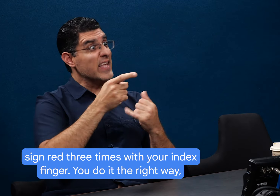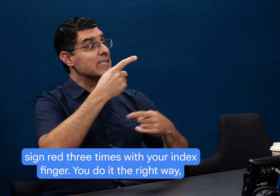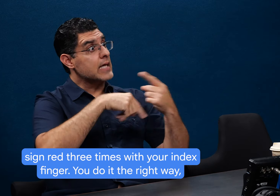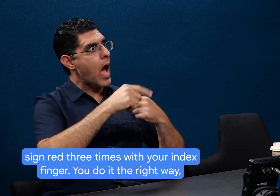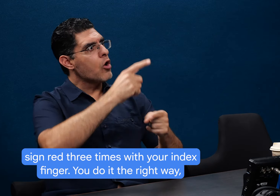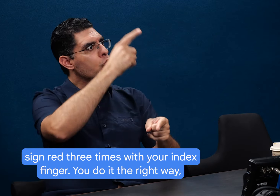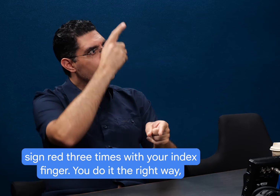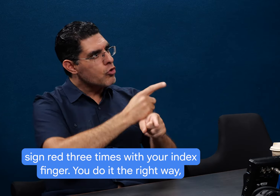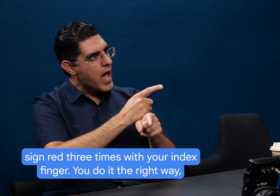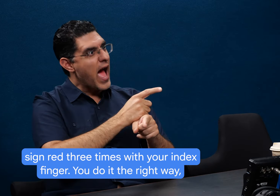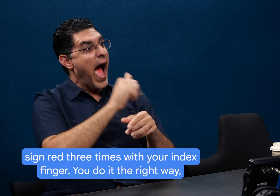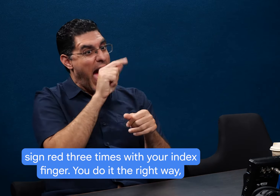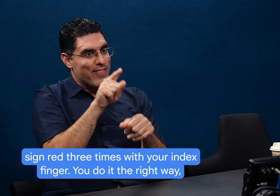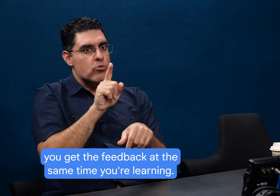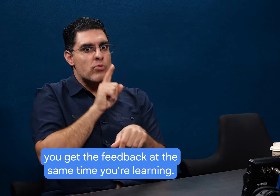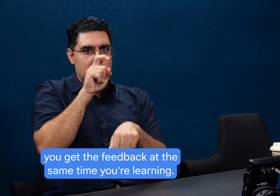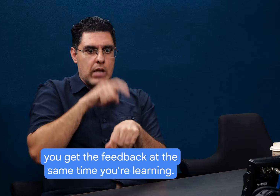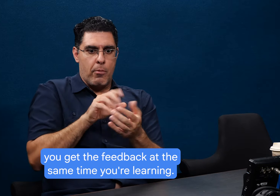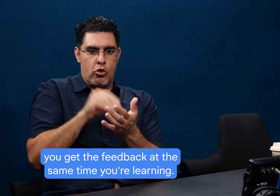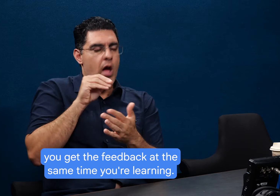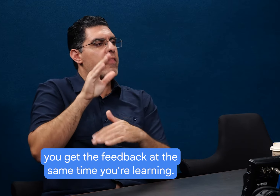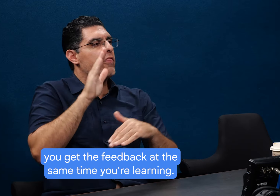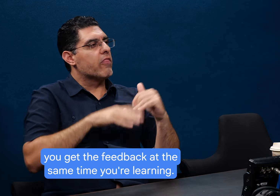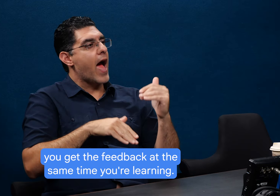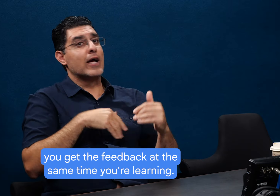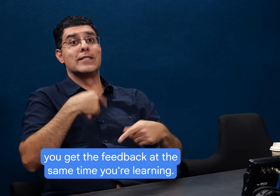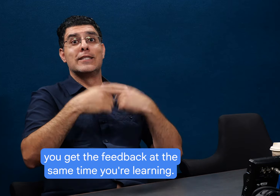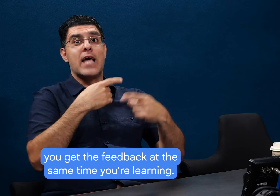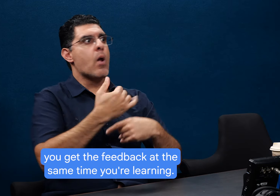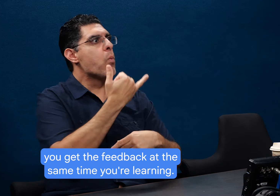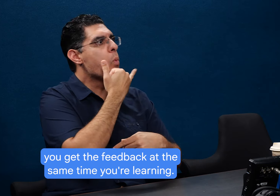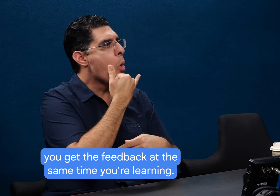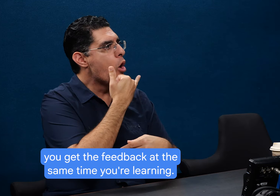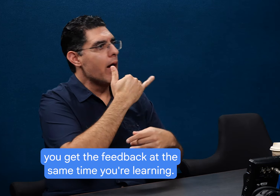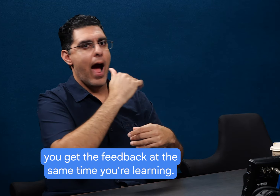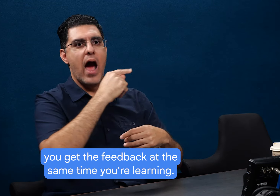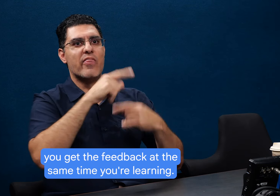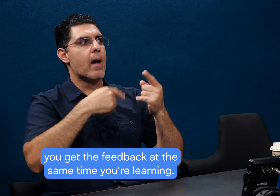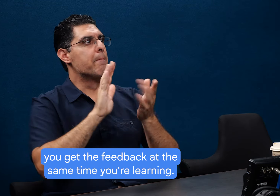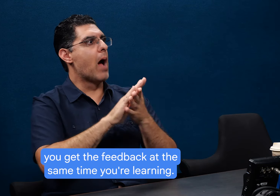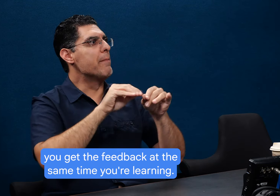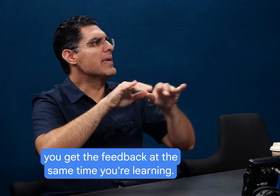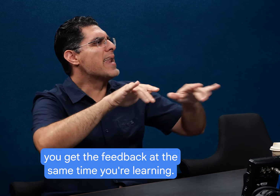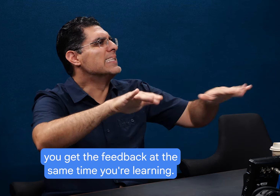three times with your index finger. You do it the right way. get the feedback at the same time you're learning. Um,